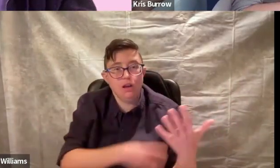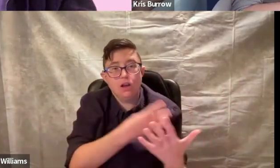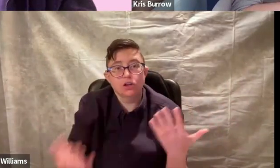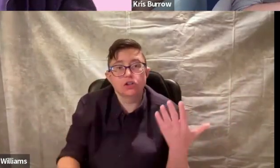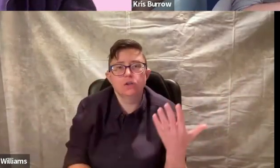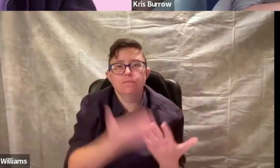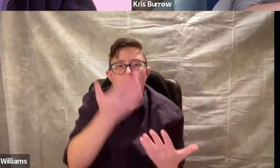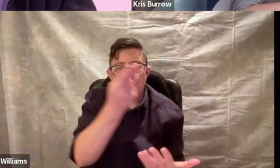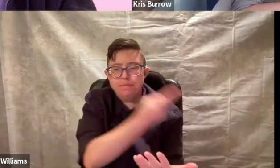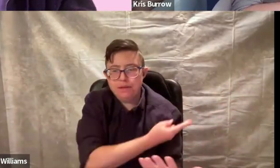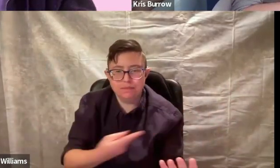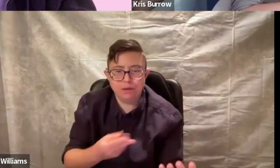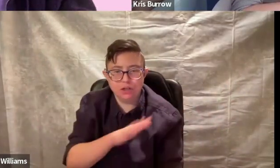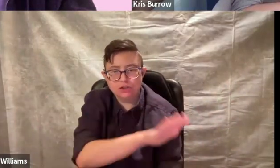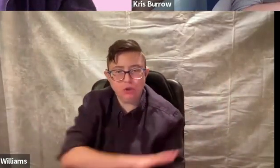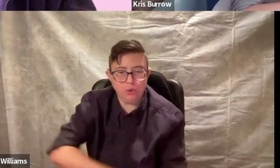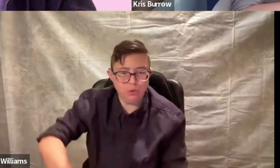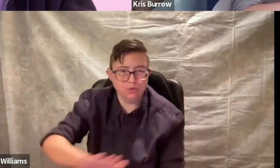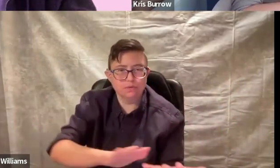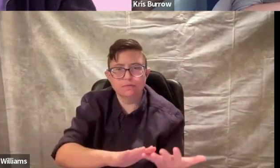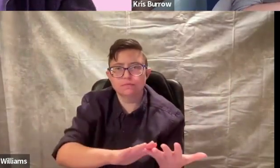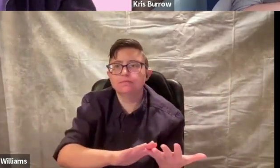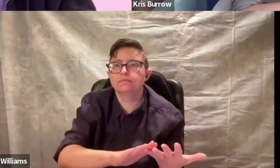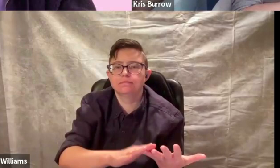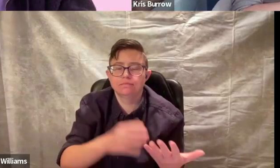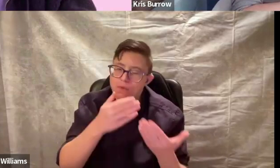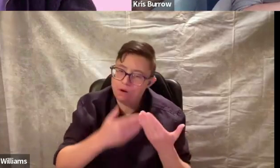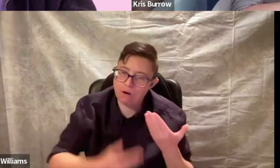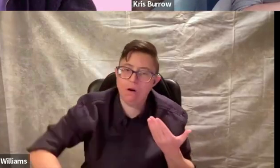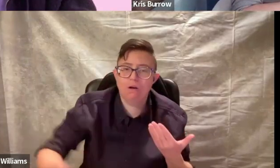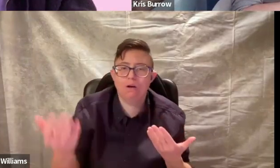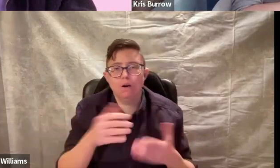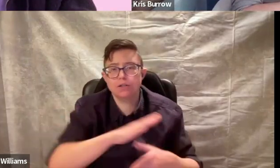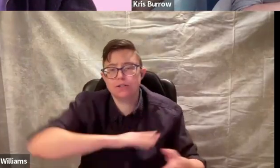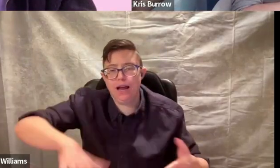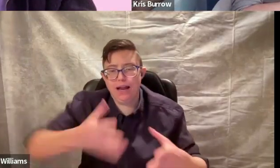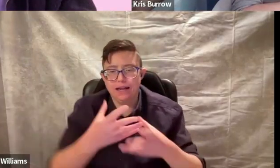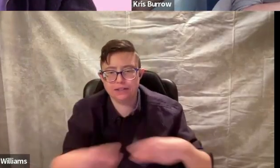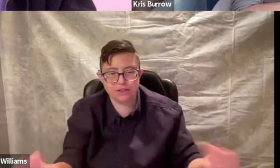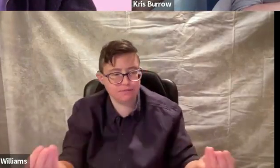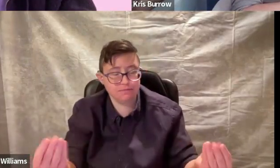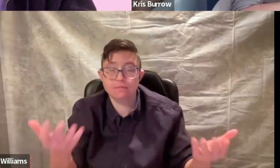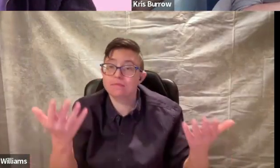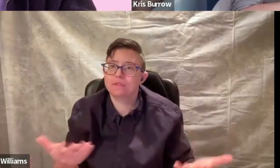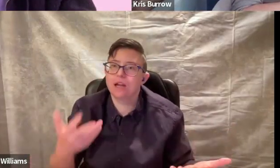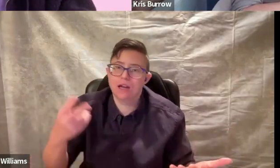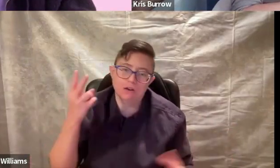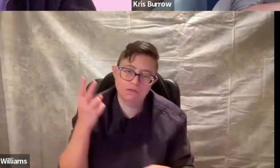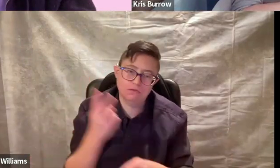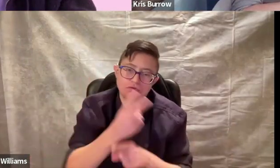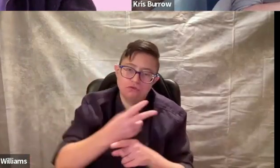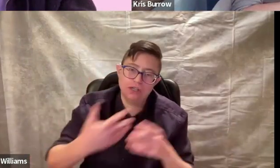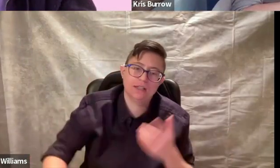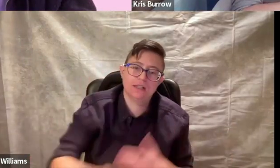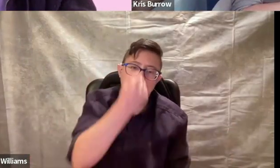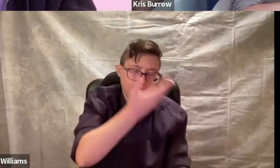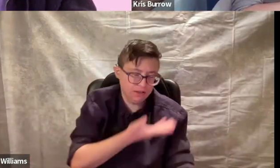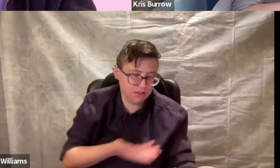A new map is being drawn. Long-lost lands. Now,